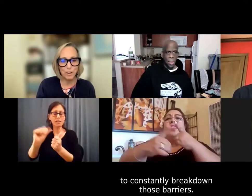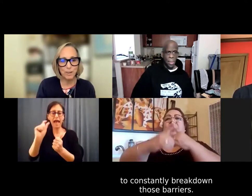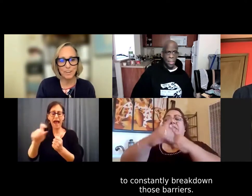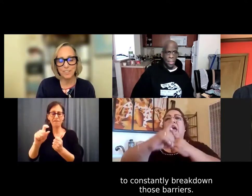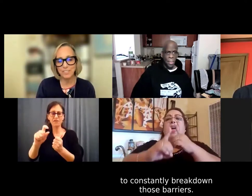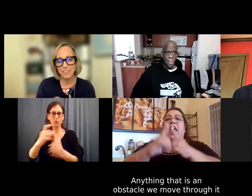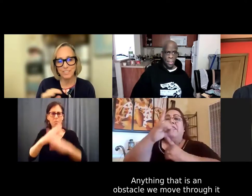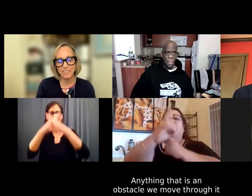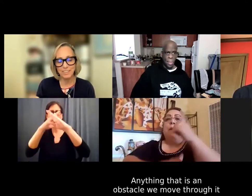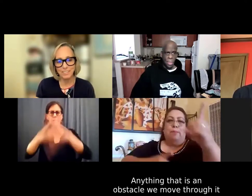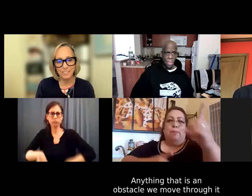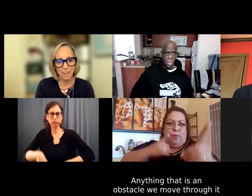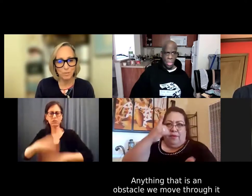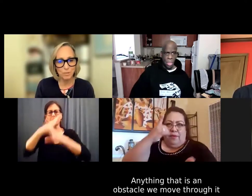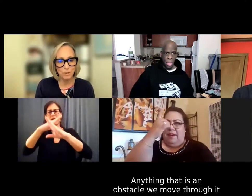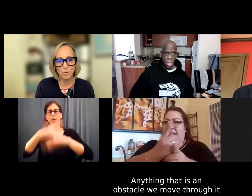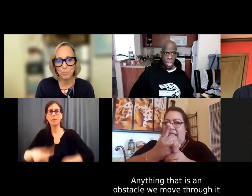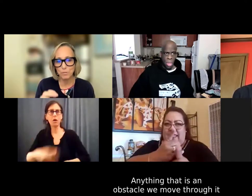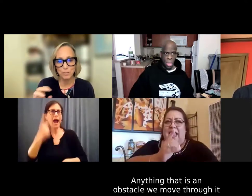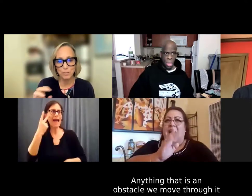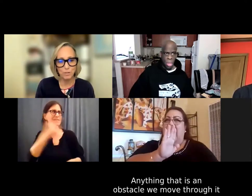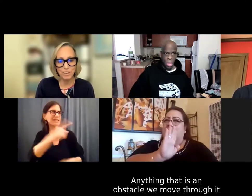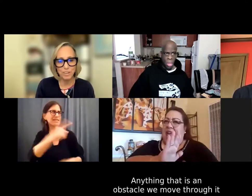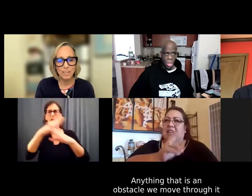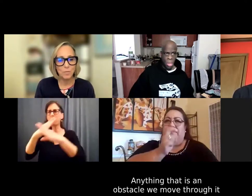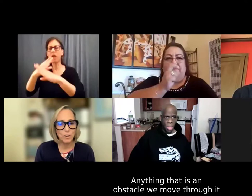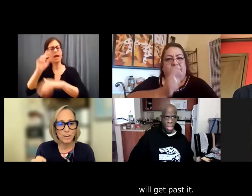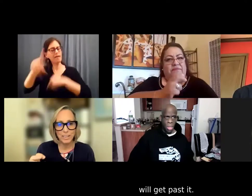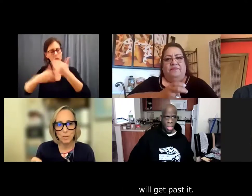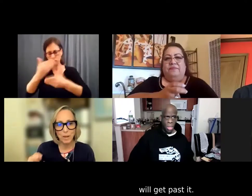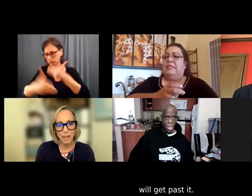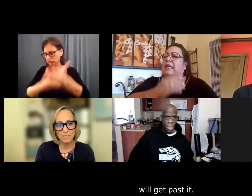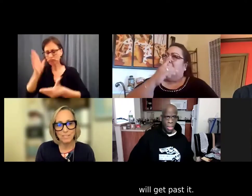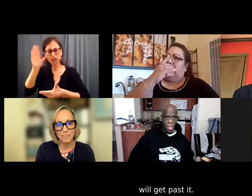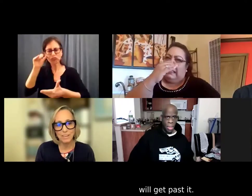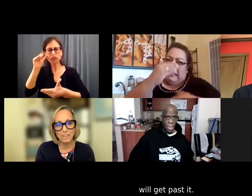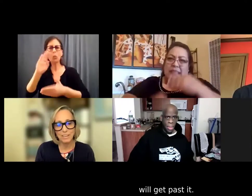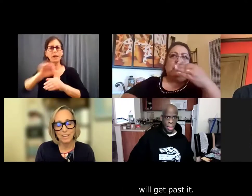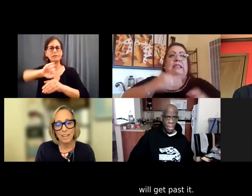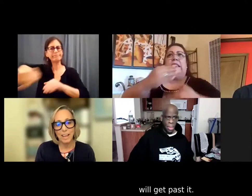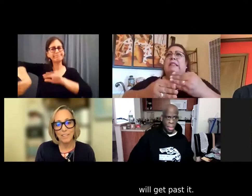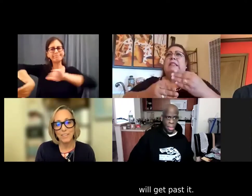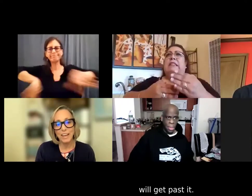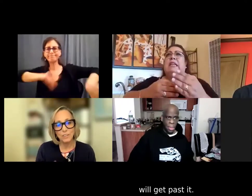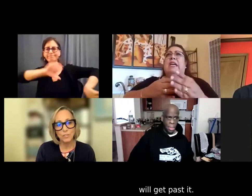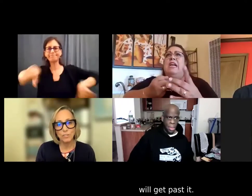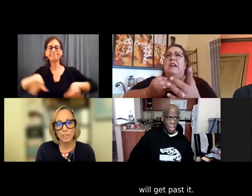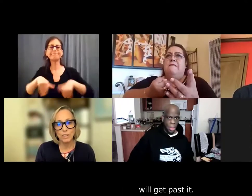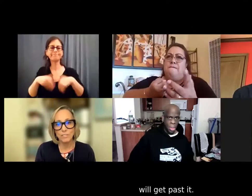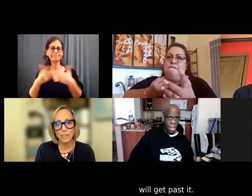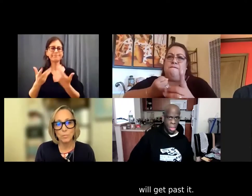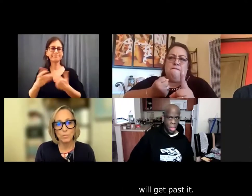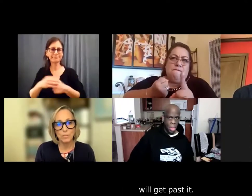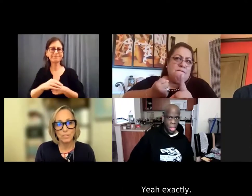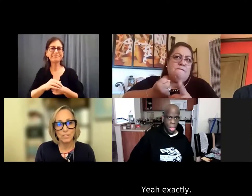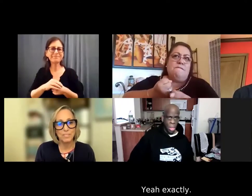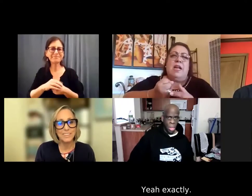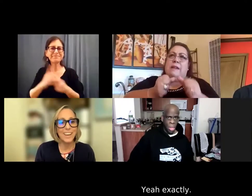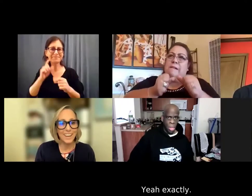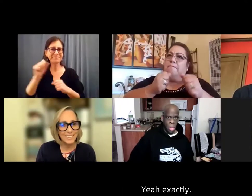down those barriers. Anything that's an obstacle, we're moving through it. We're going to get past it. And that internalized.